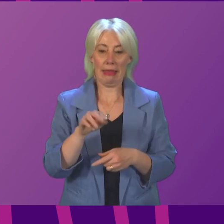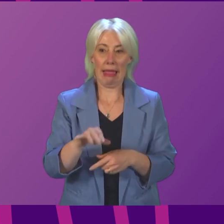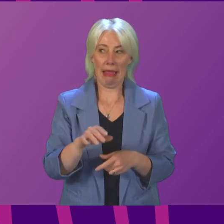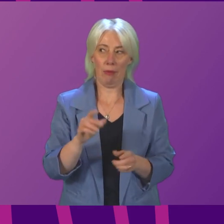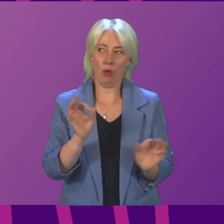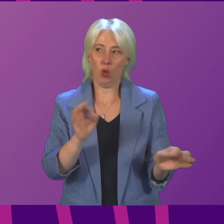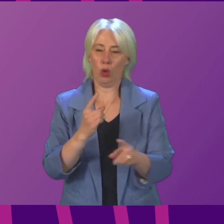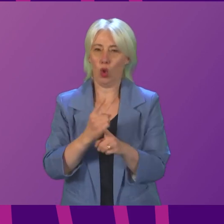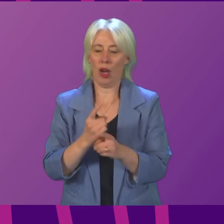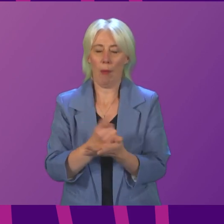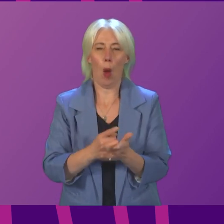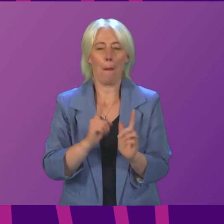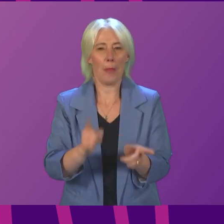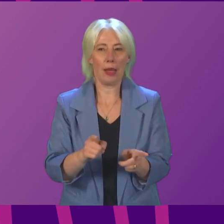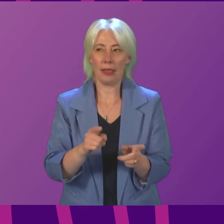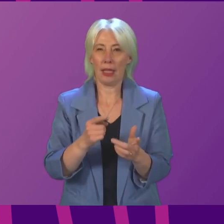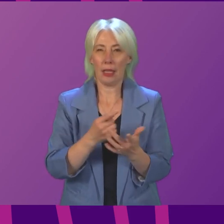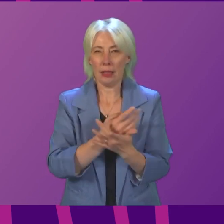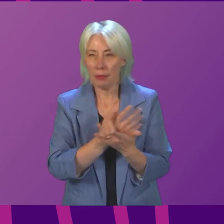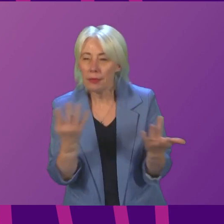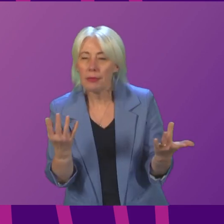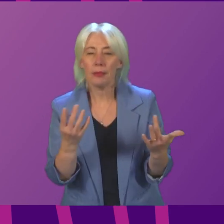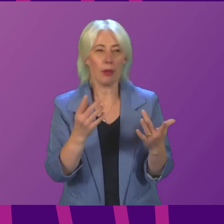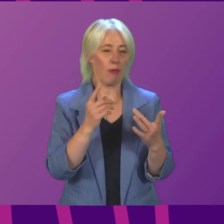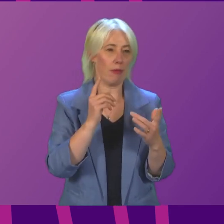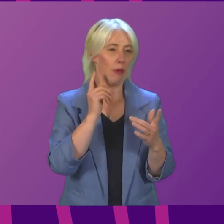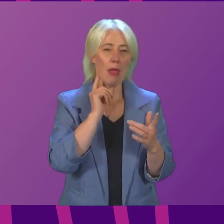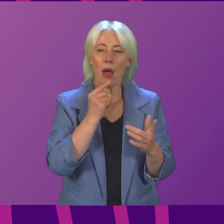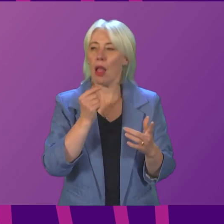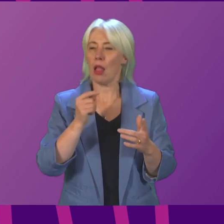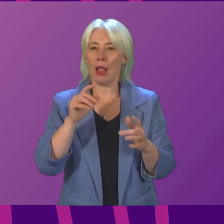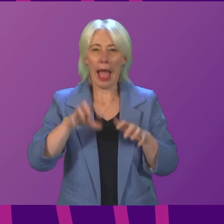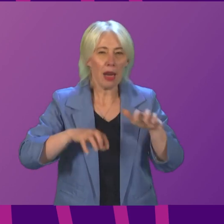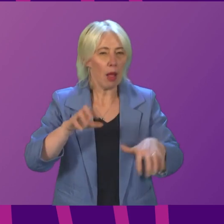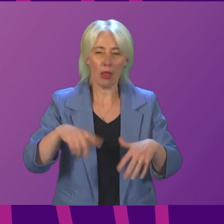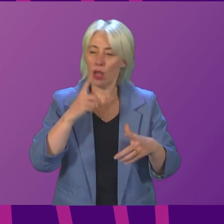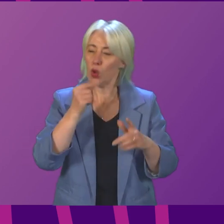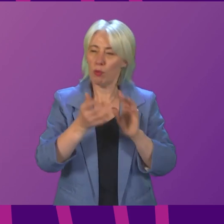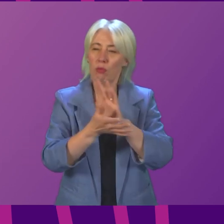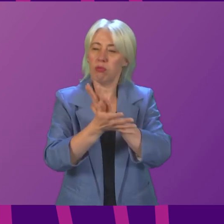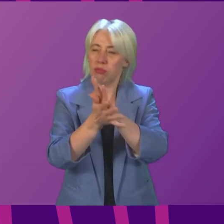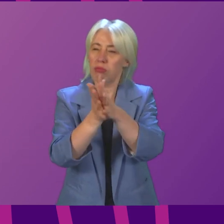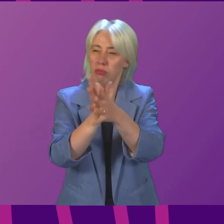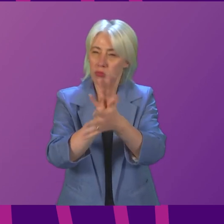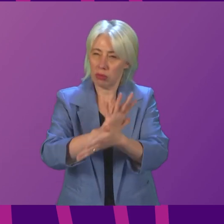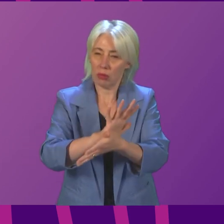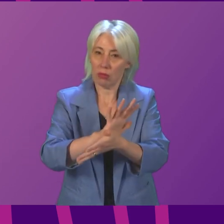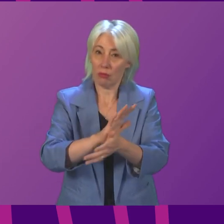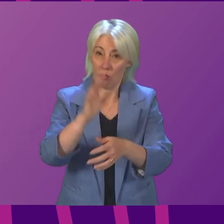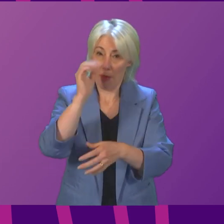thousands of endangered species and habitats too, looking you in the eye.